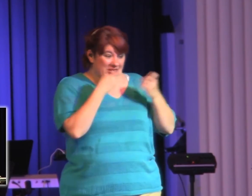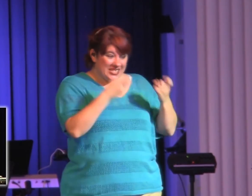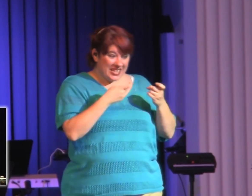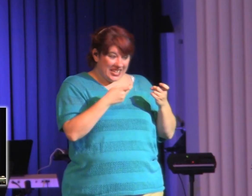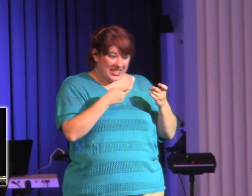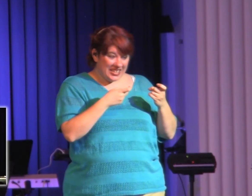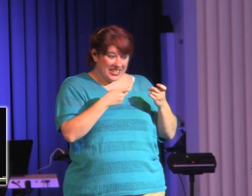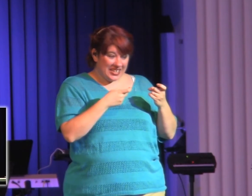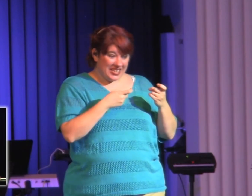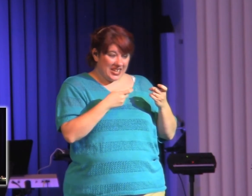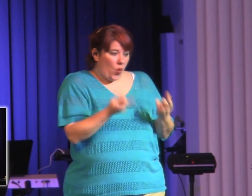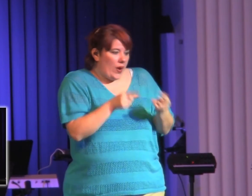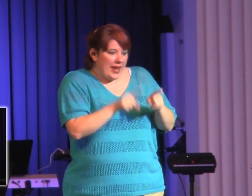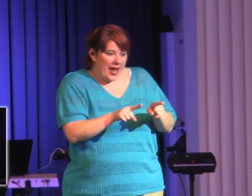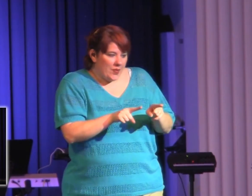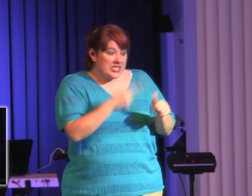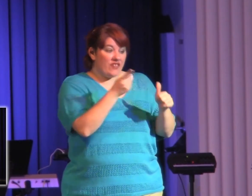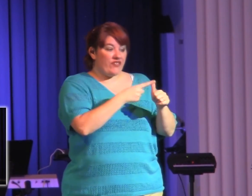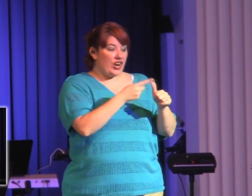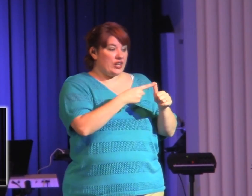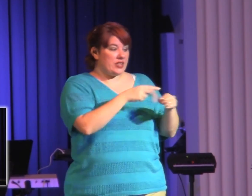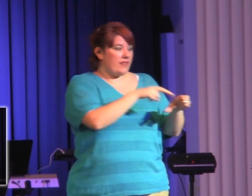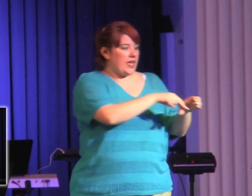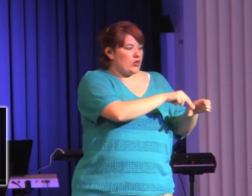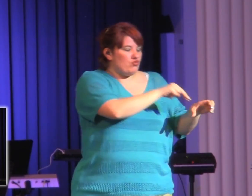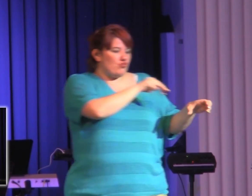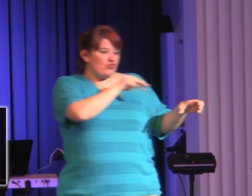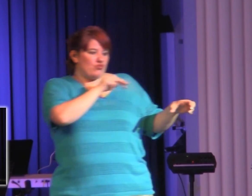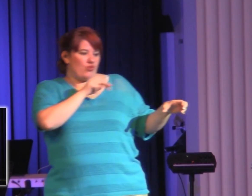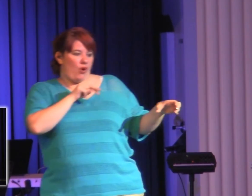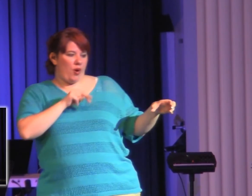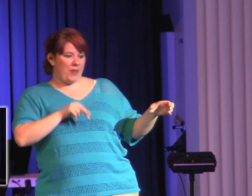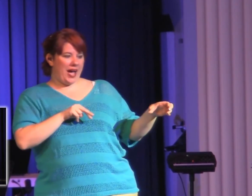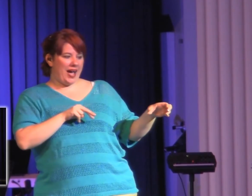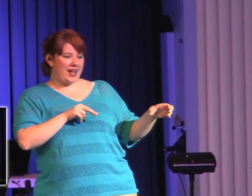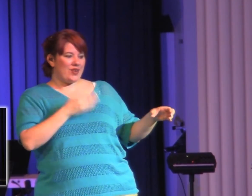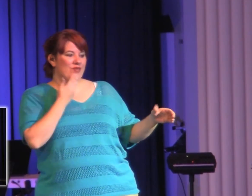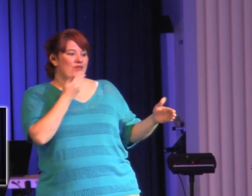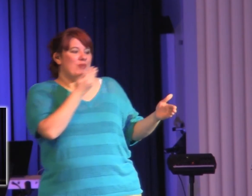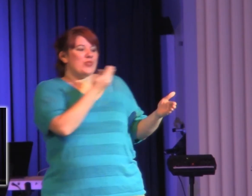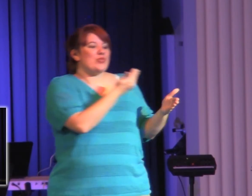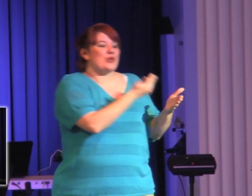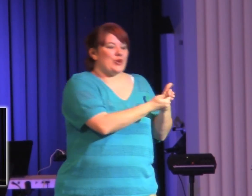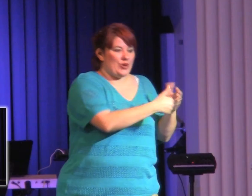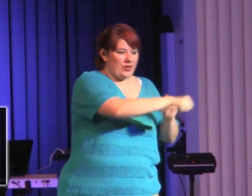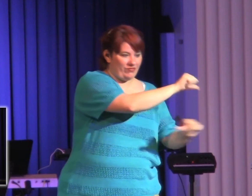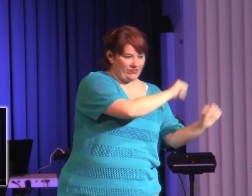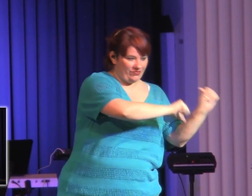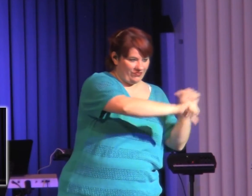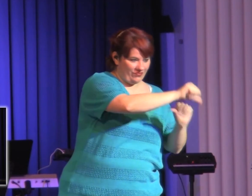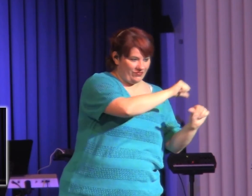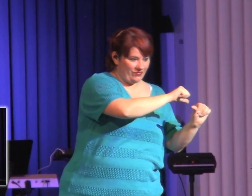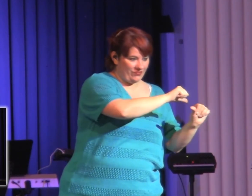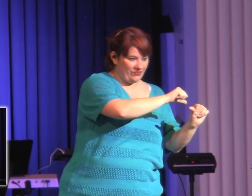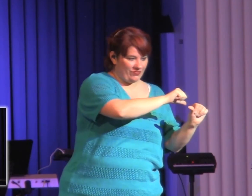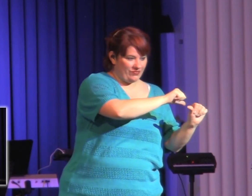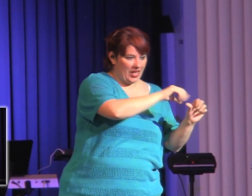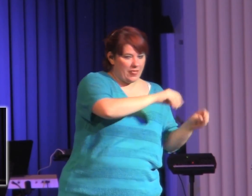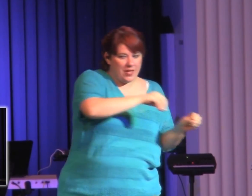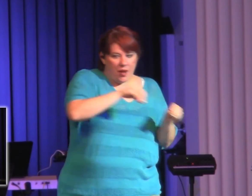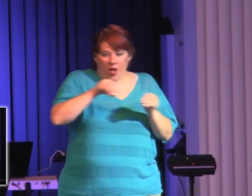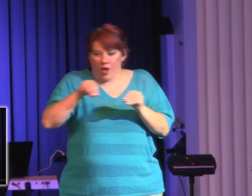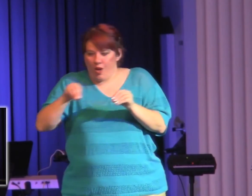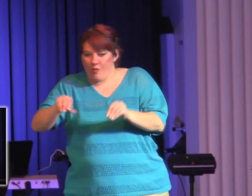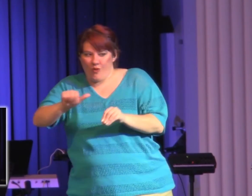community is, it's a community that will tell them what they want to hear. Hey, oh, y'all are sleeping together, but y'all repent